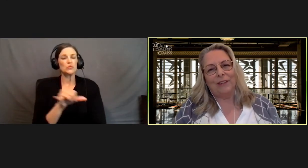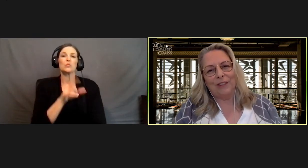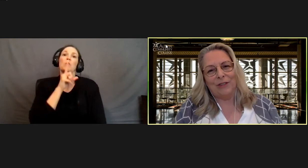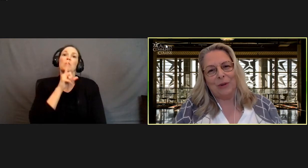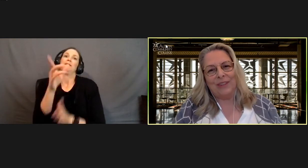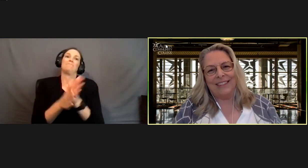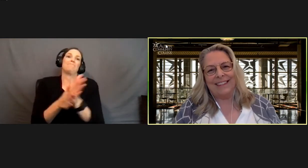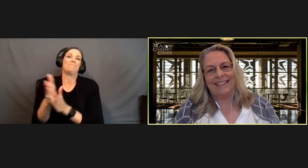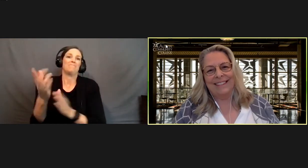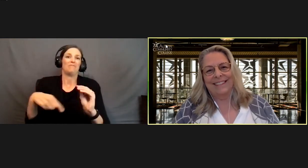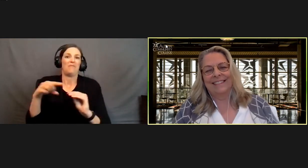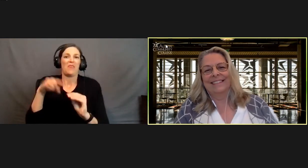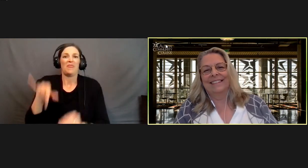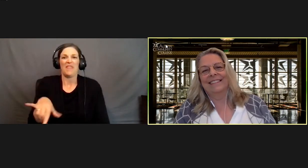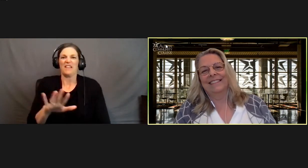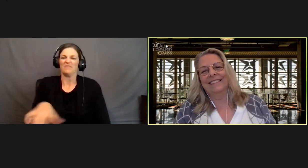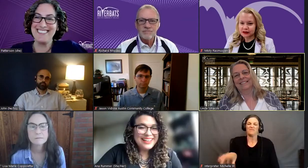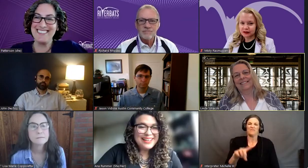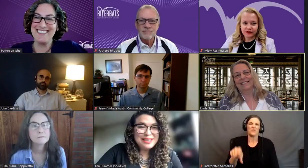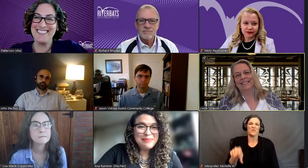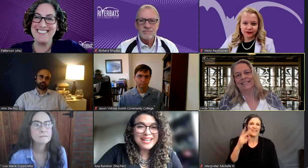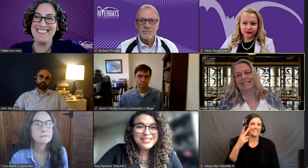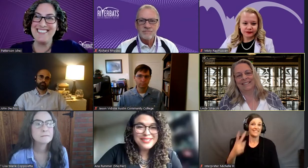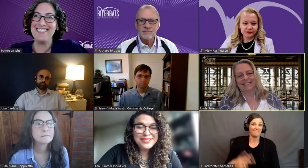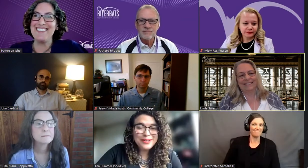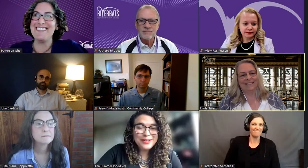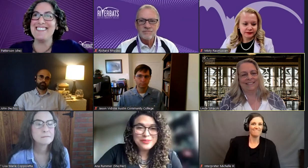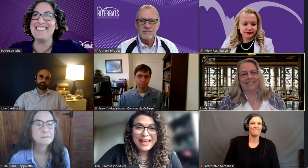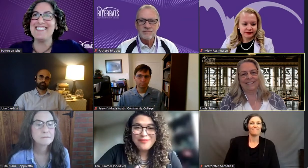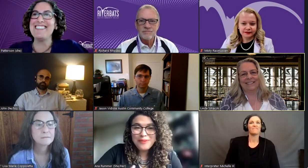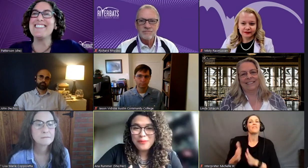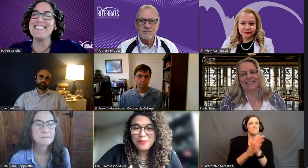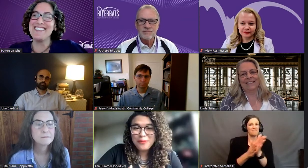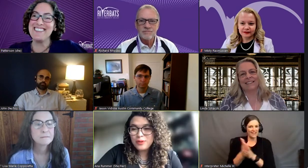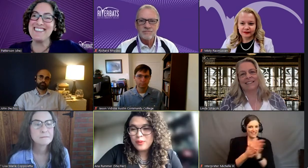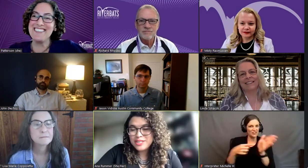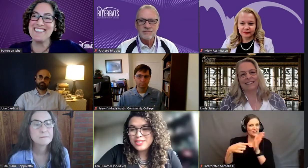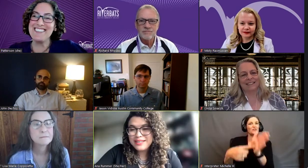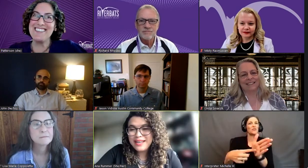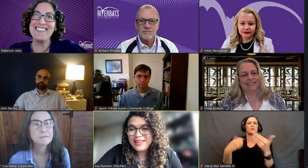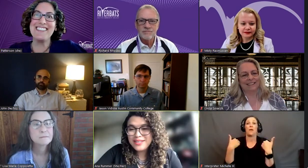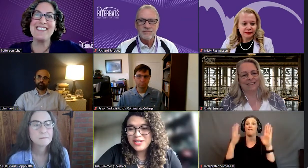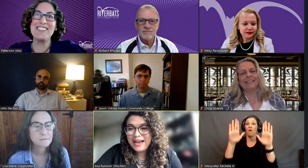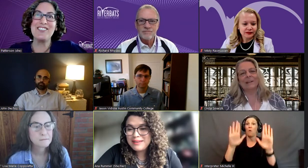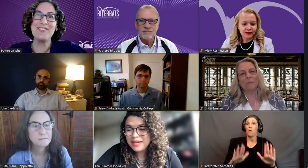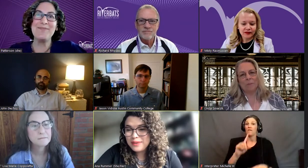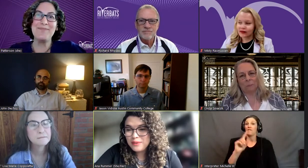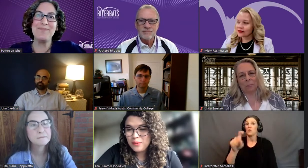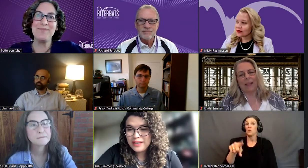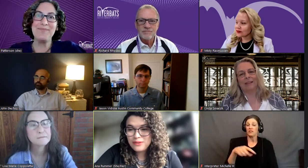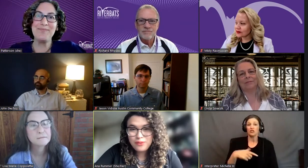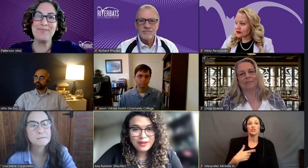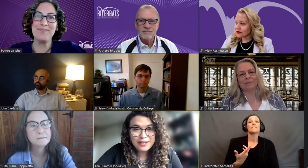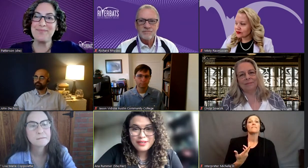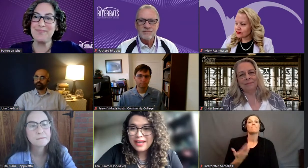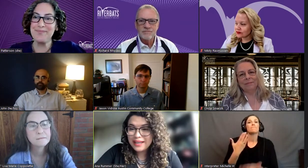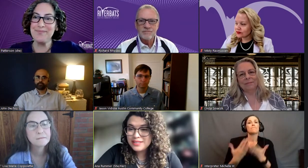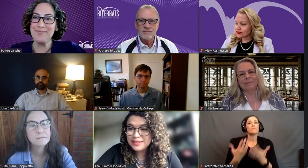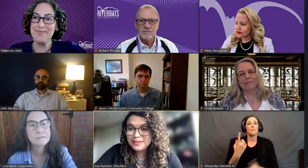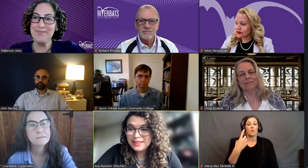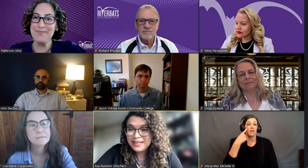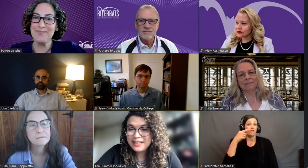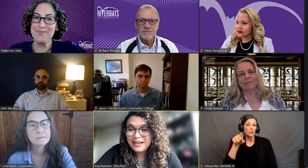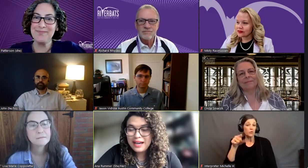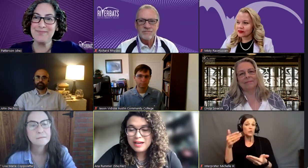about this, as you can see. The passion shows, we have a wonderful question in the chat might be one for you to